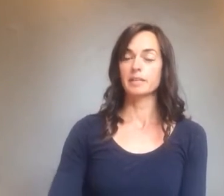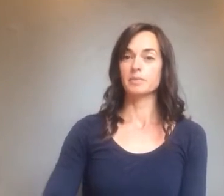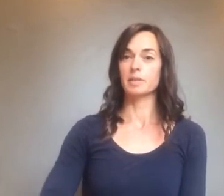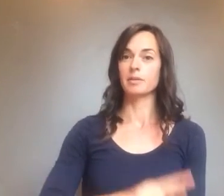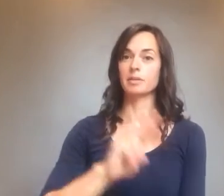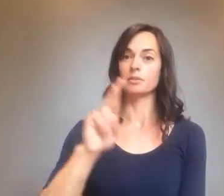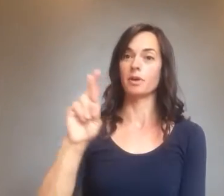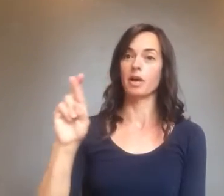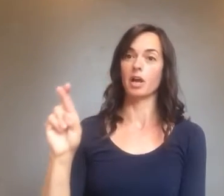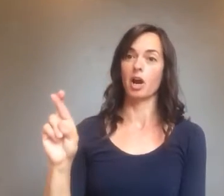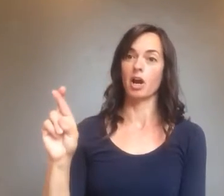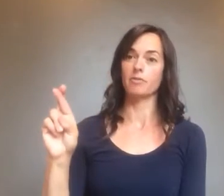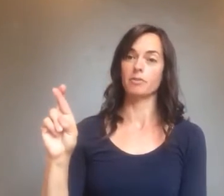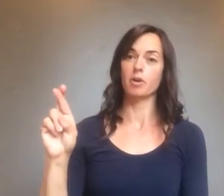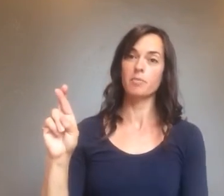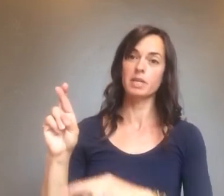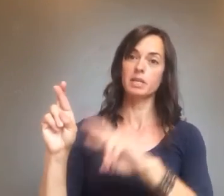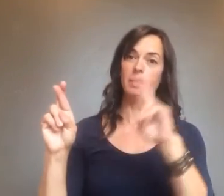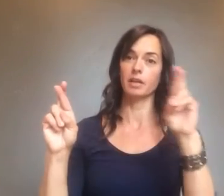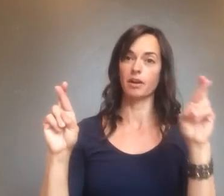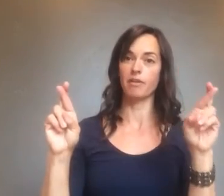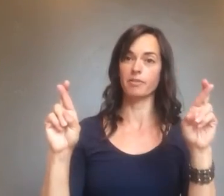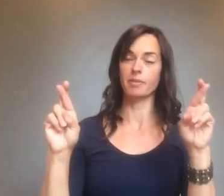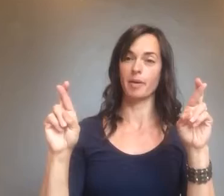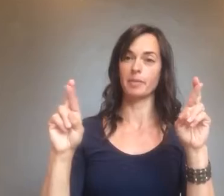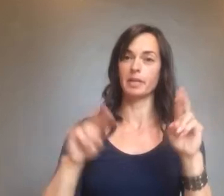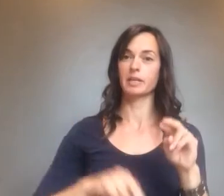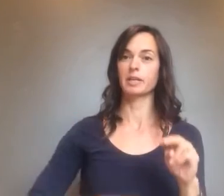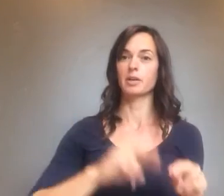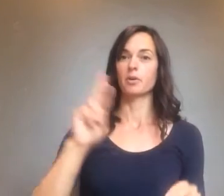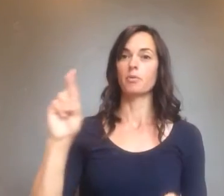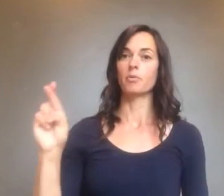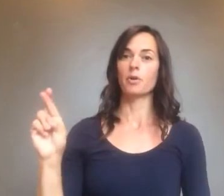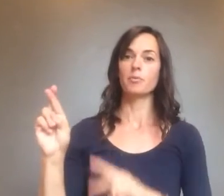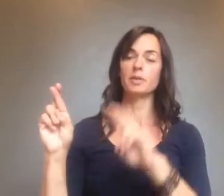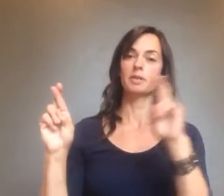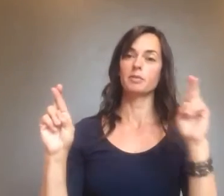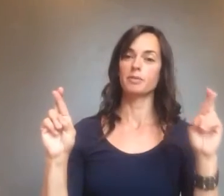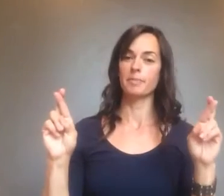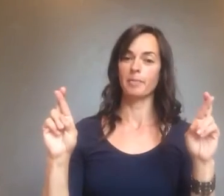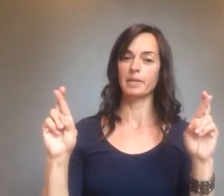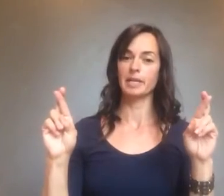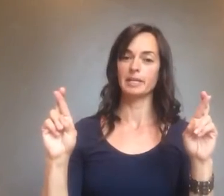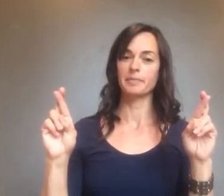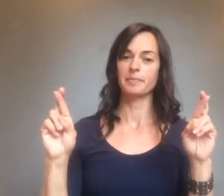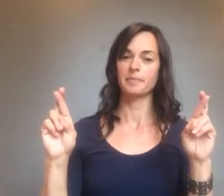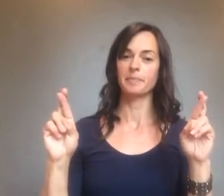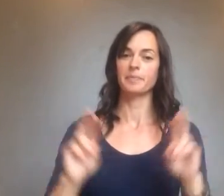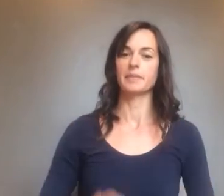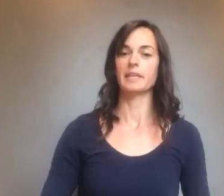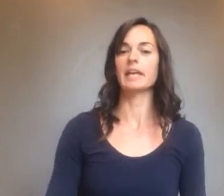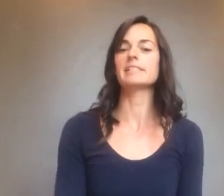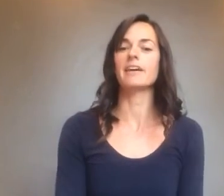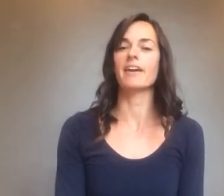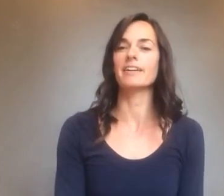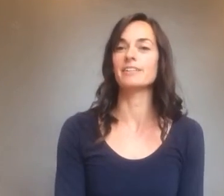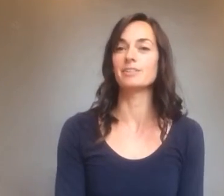so we're going to do an R for Roman, and an R for Republic. Roman Republic. The next card is